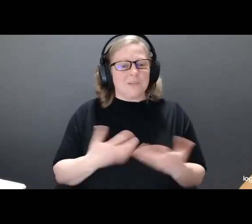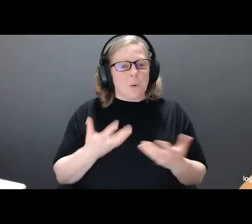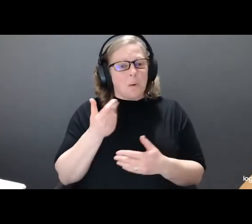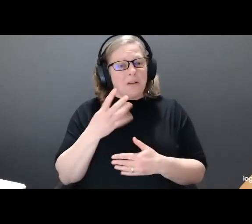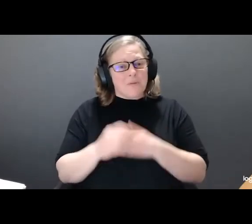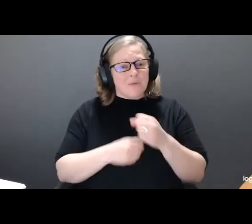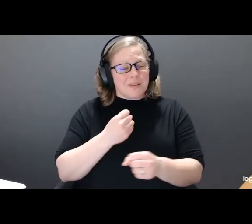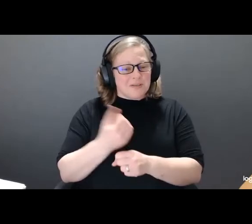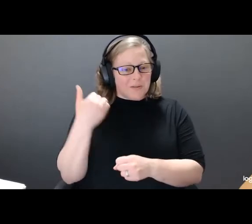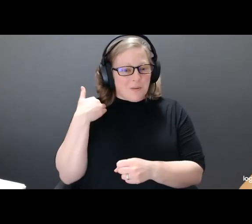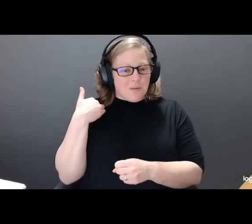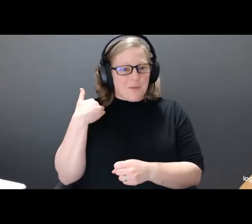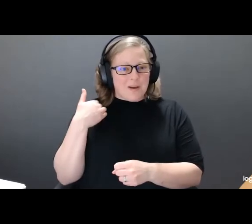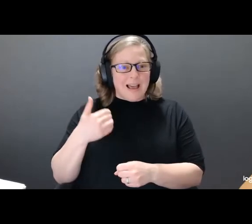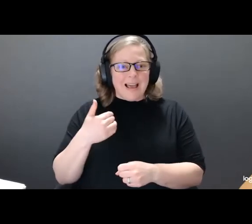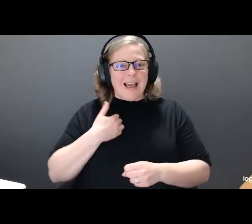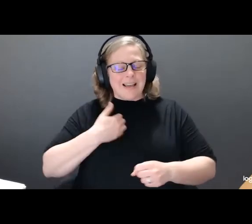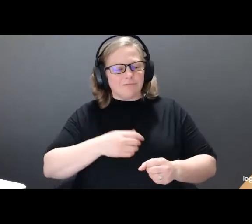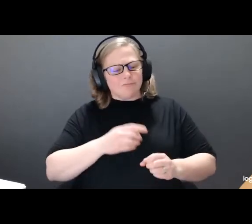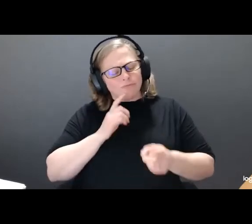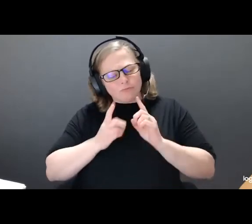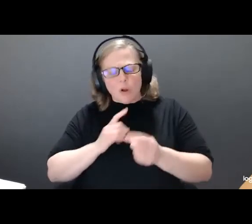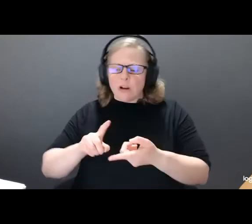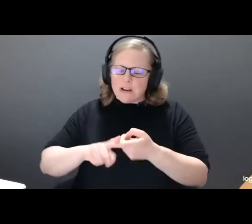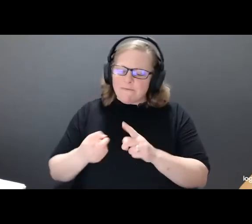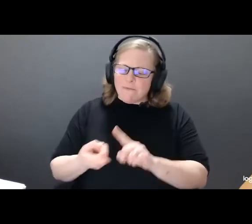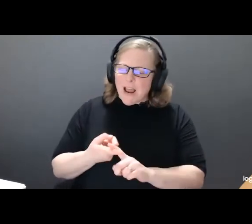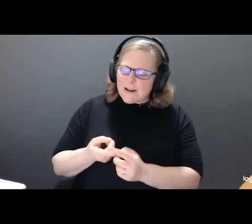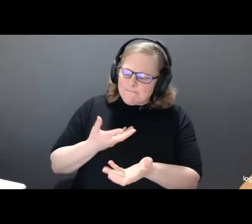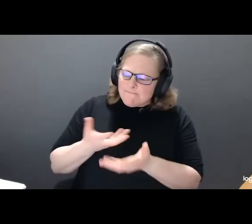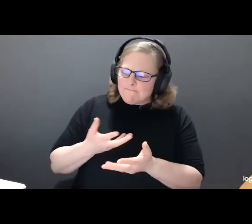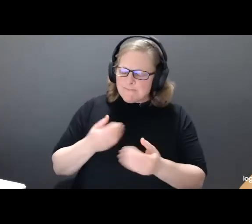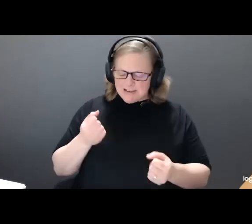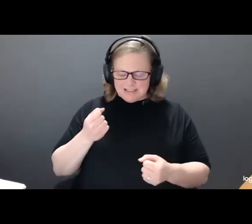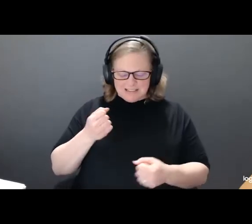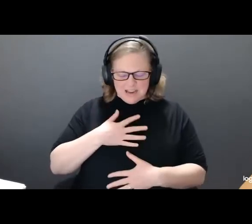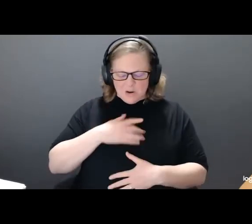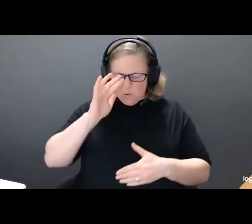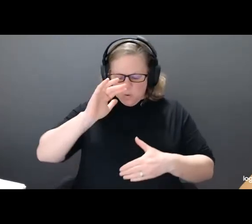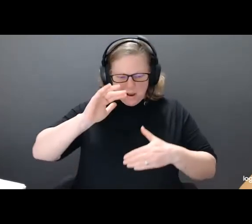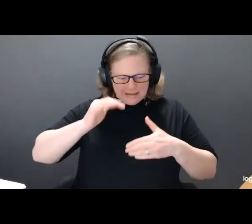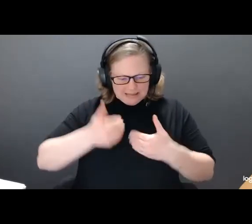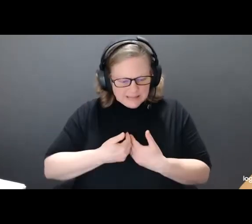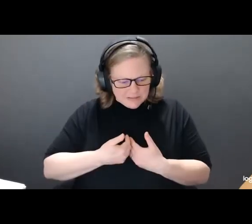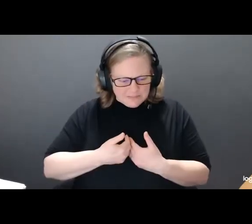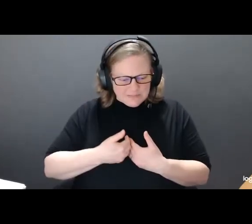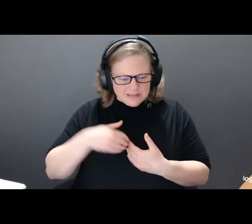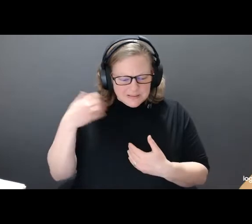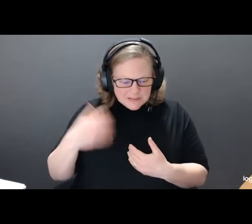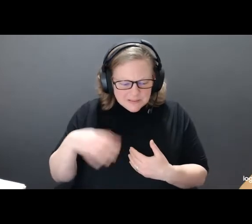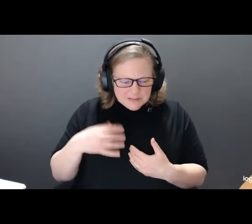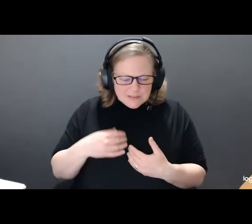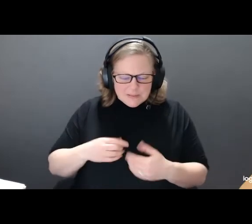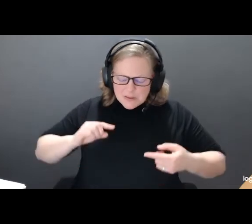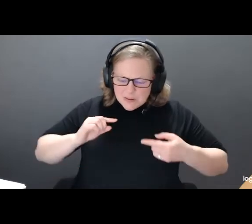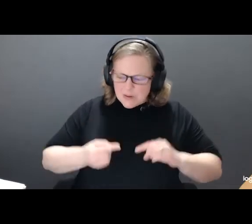I had a conversation with a friend regarding fears that autism would hurt my ability to have meaningful romantic